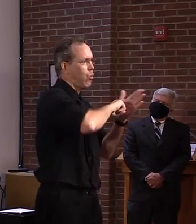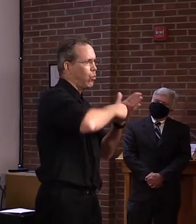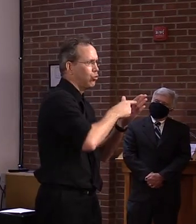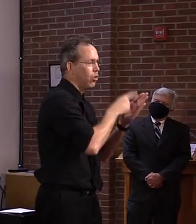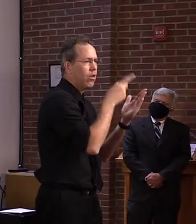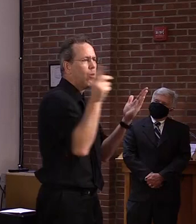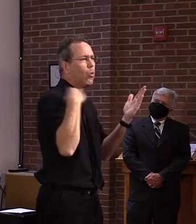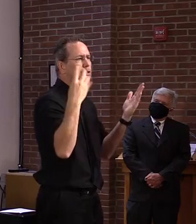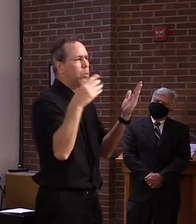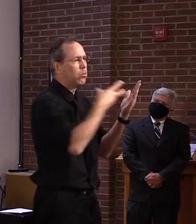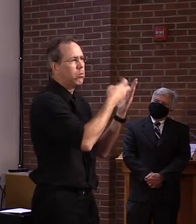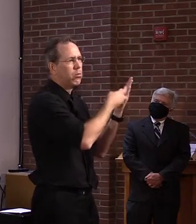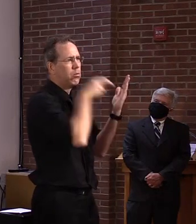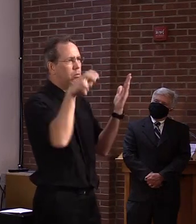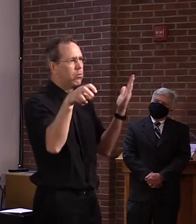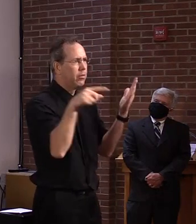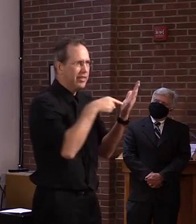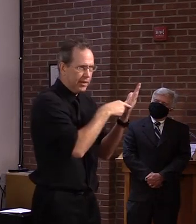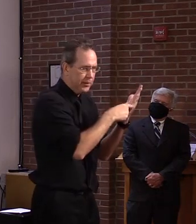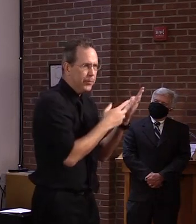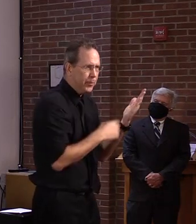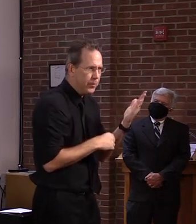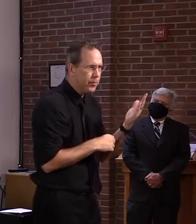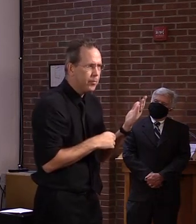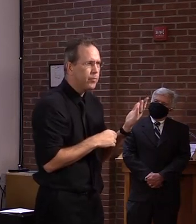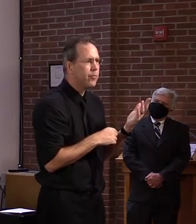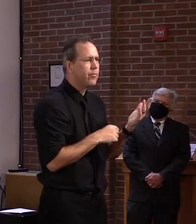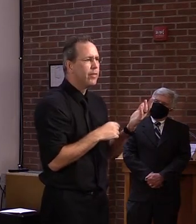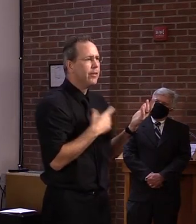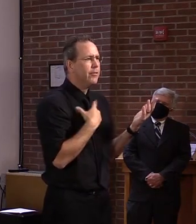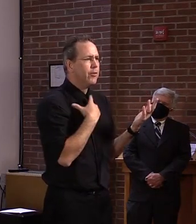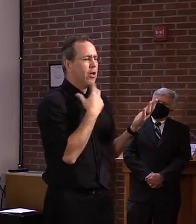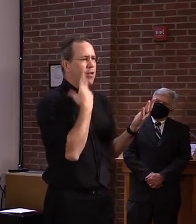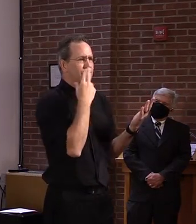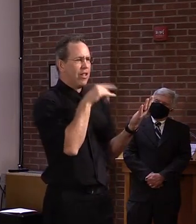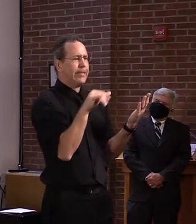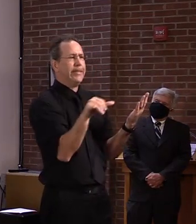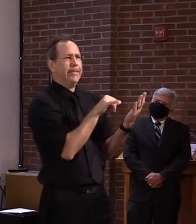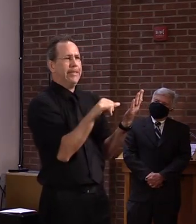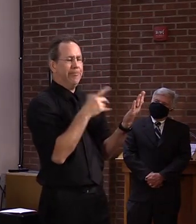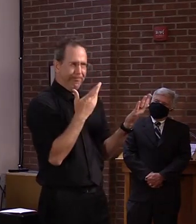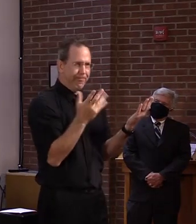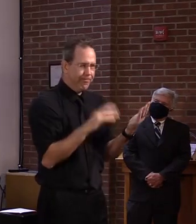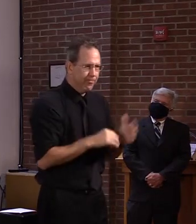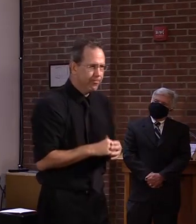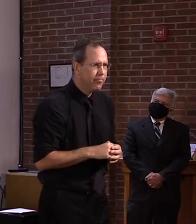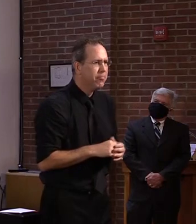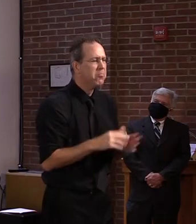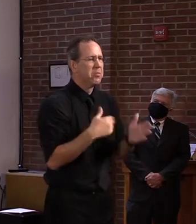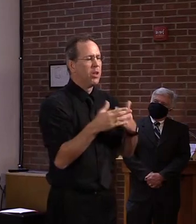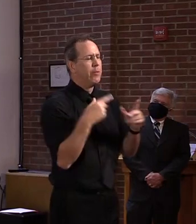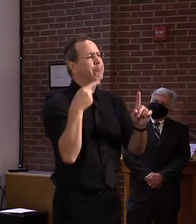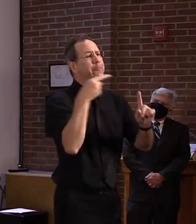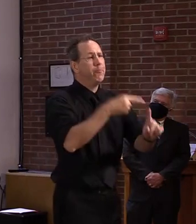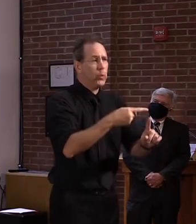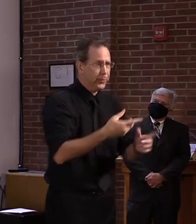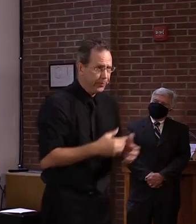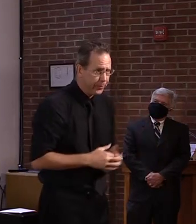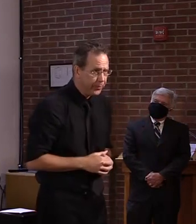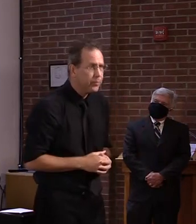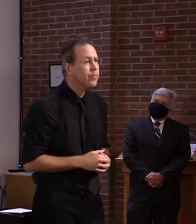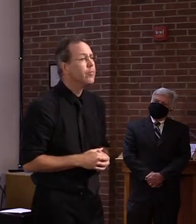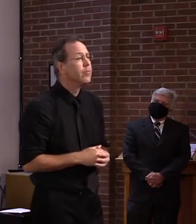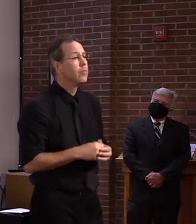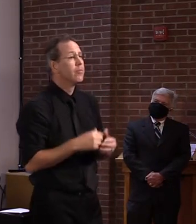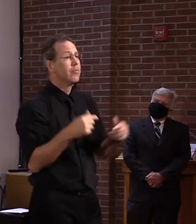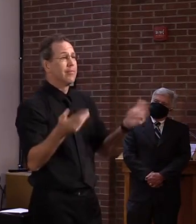very early on,